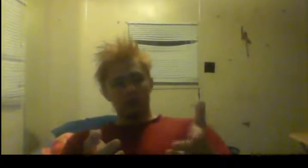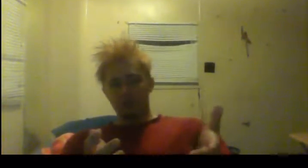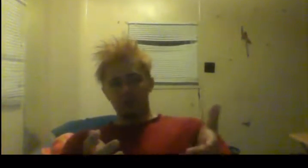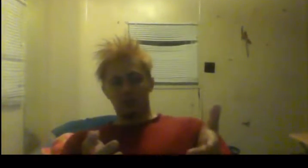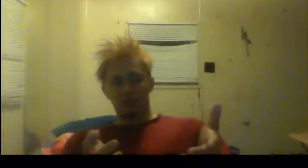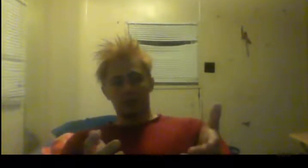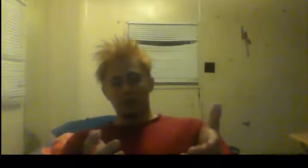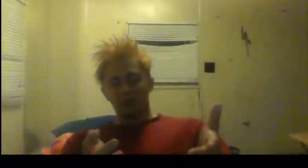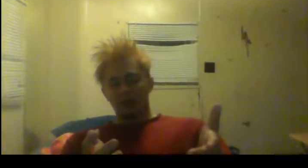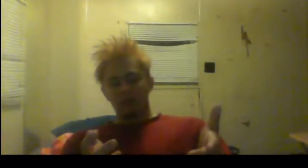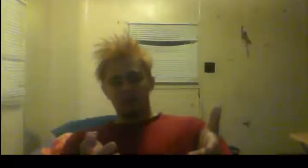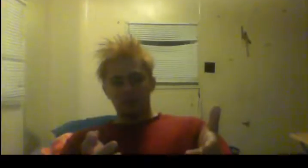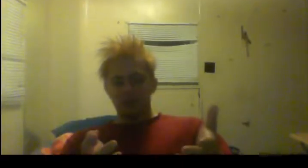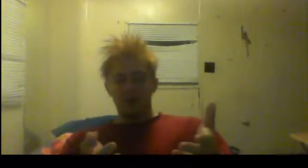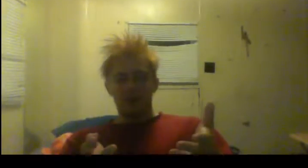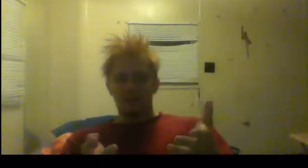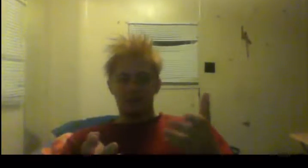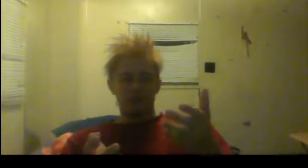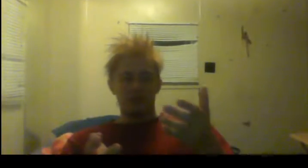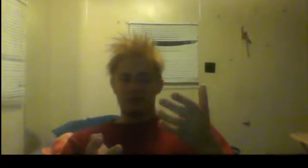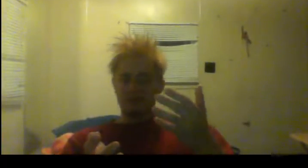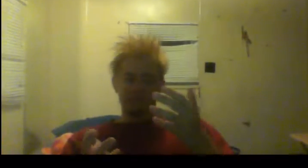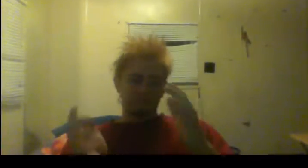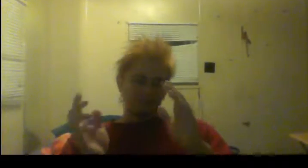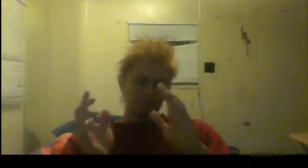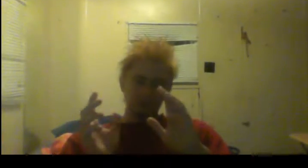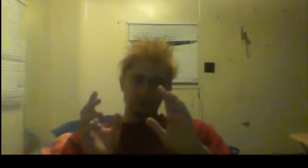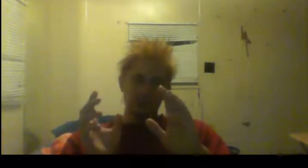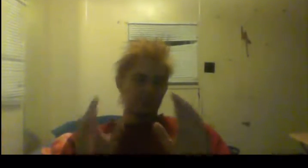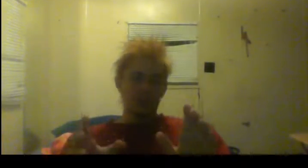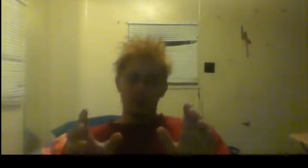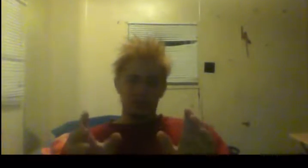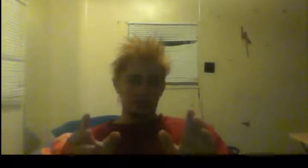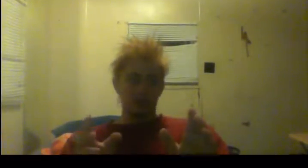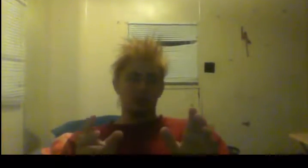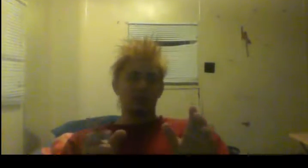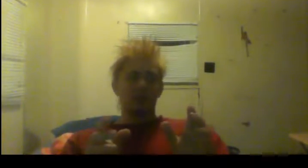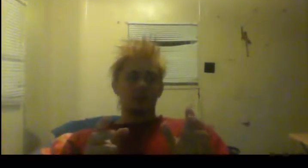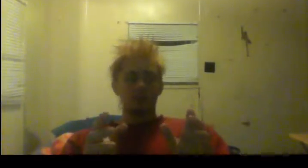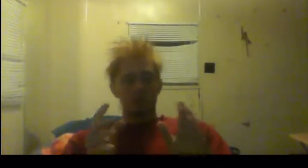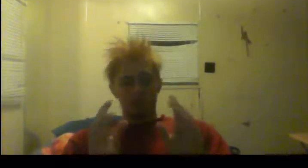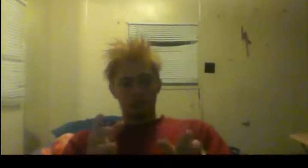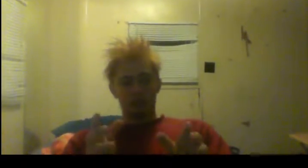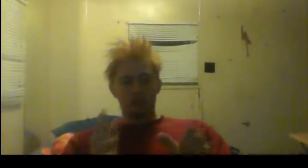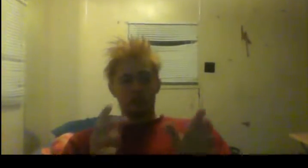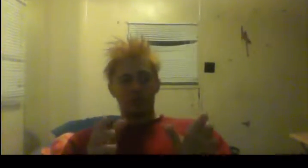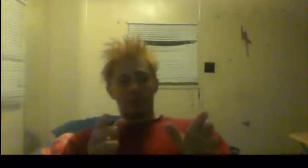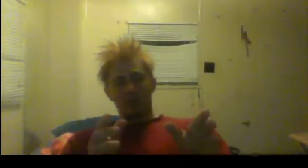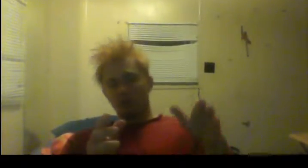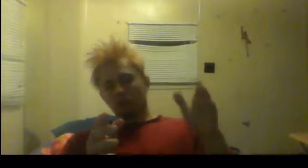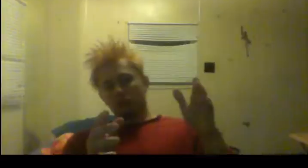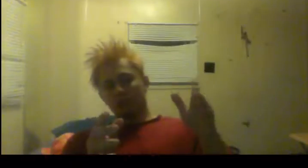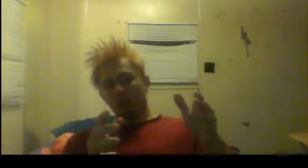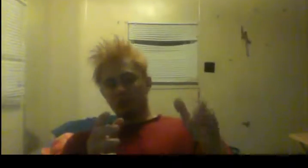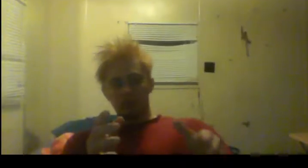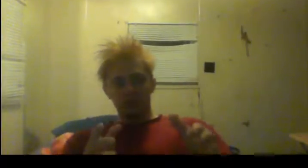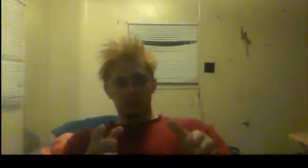drink soda. It's not going to hurt you. You can drink soda. You could drink juice.